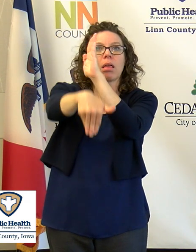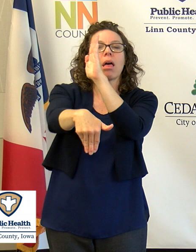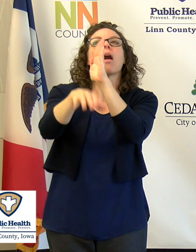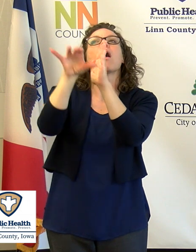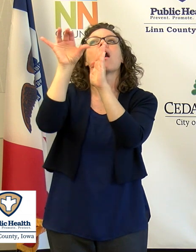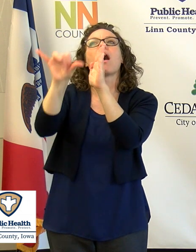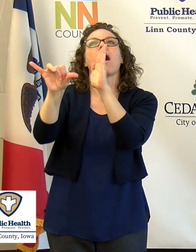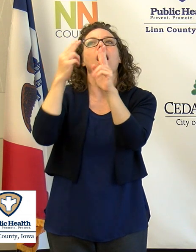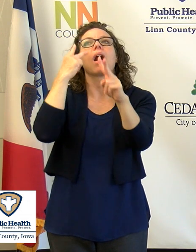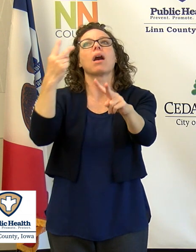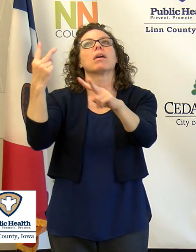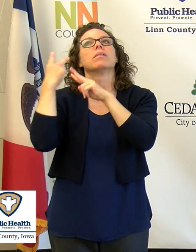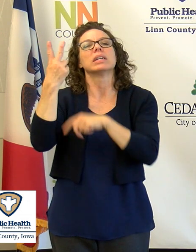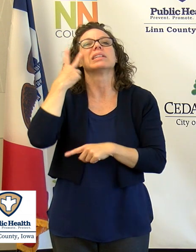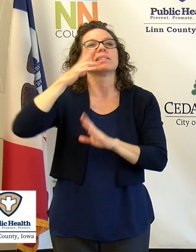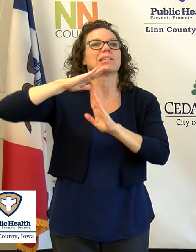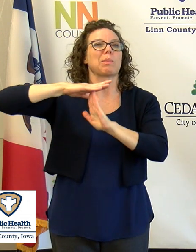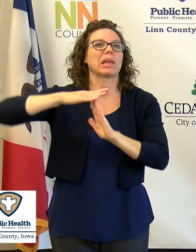trend line.